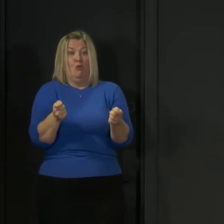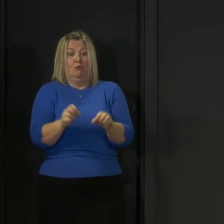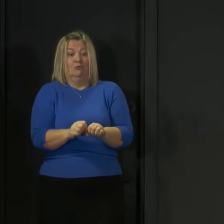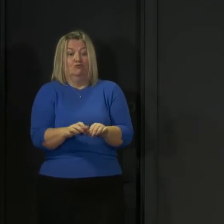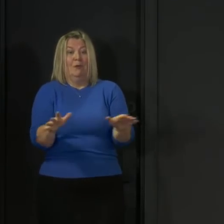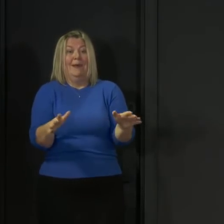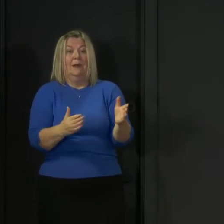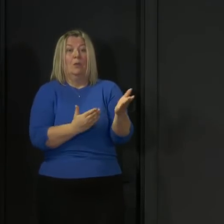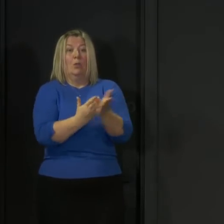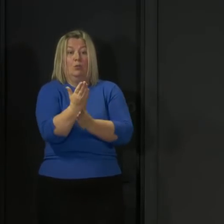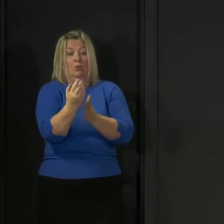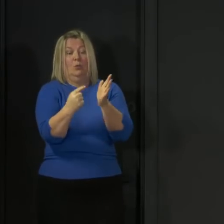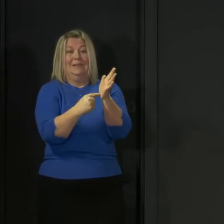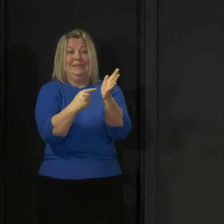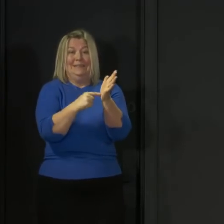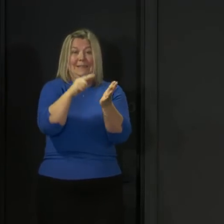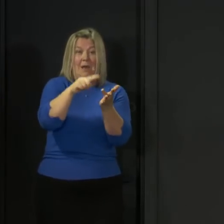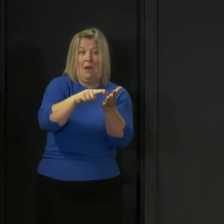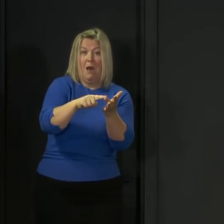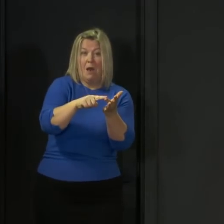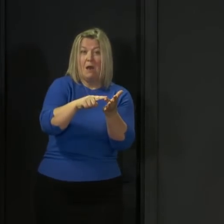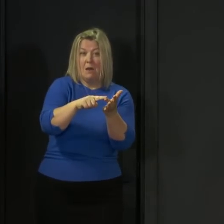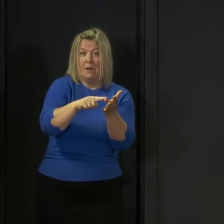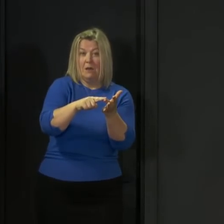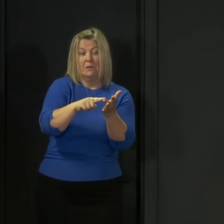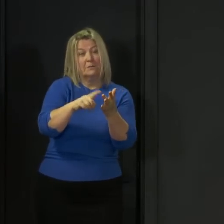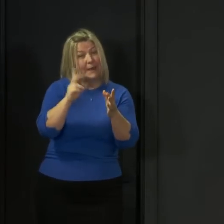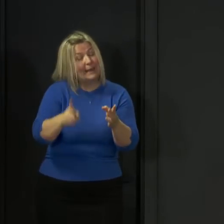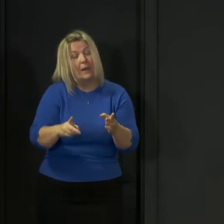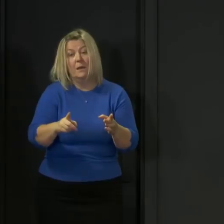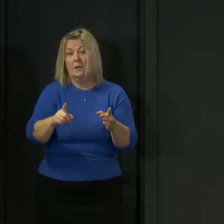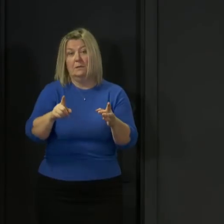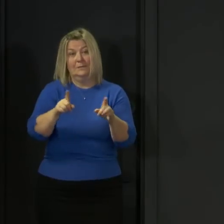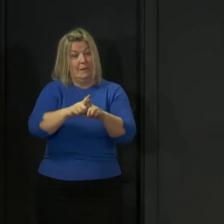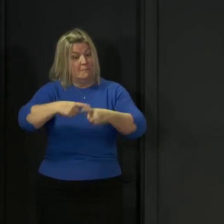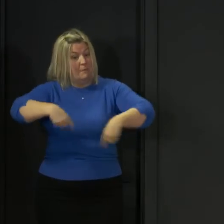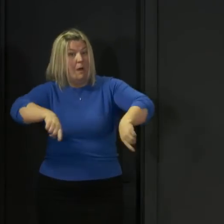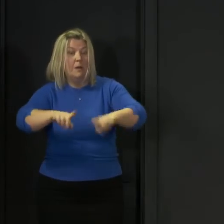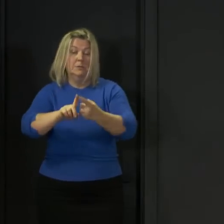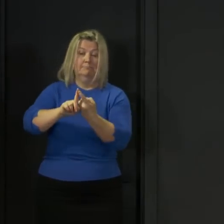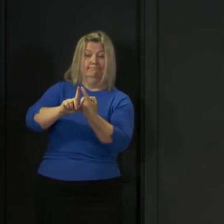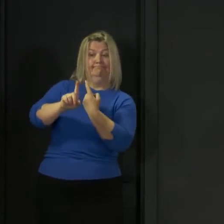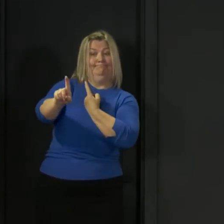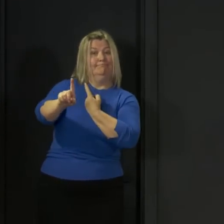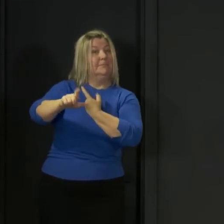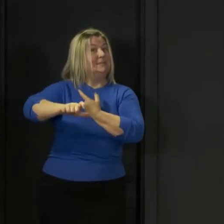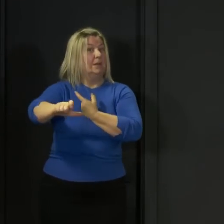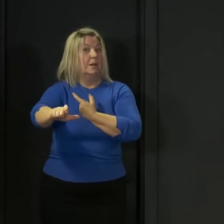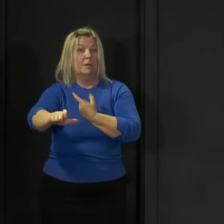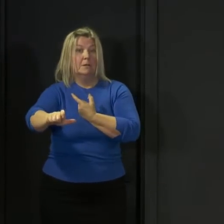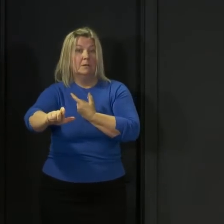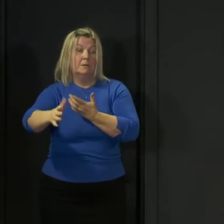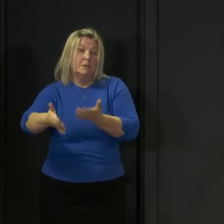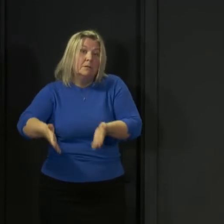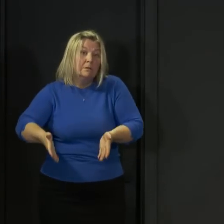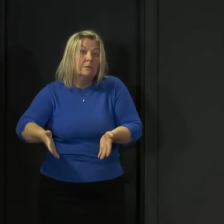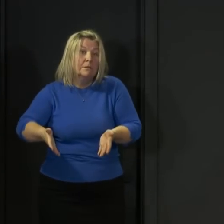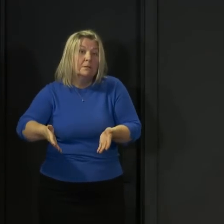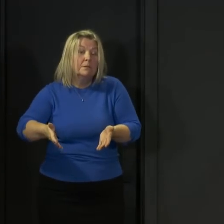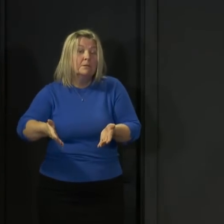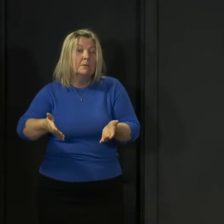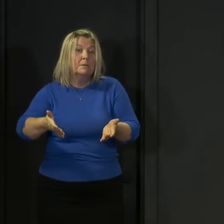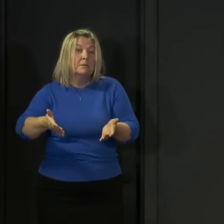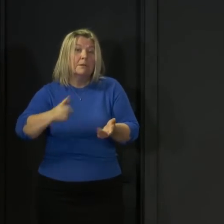continue to be a need for all of us to follow safe social distancing and do things that we're not or haven't been until